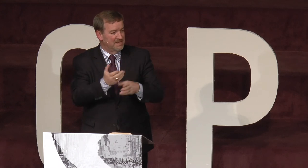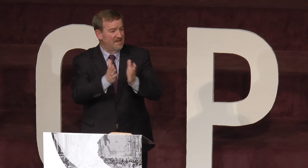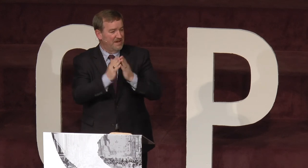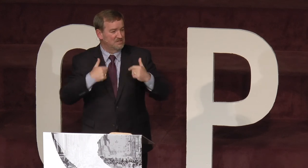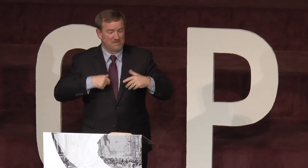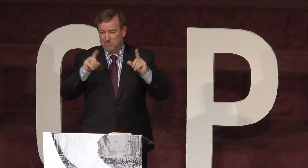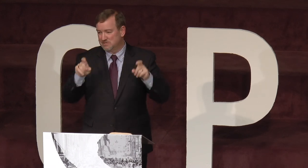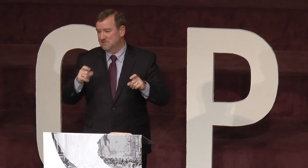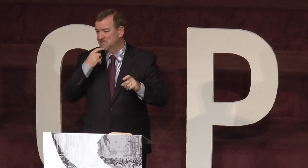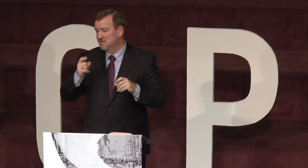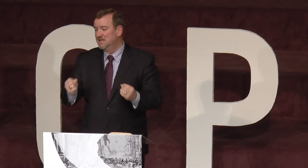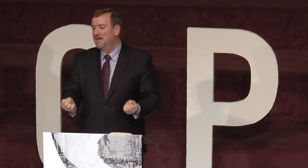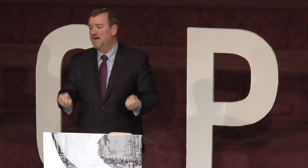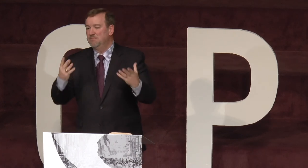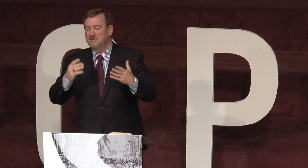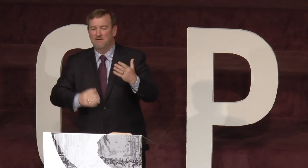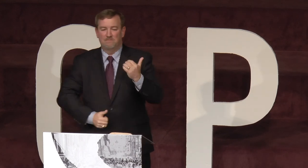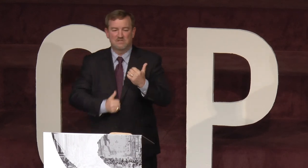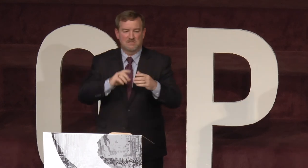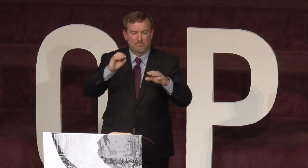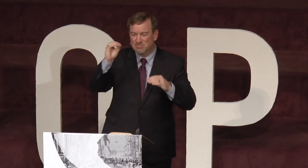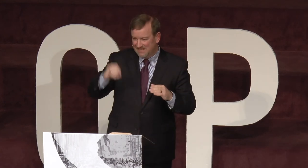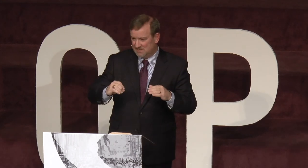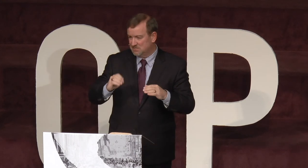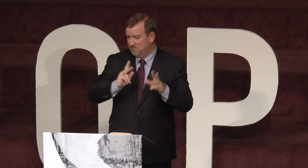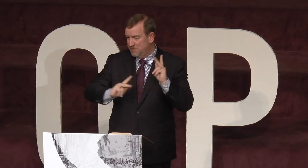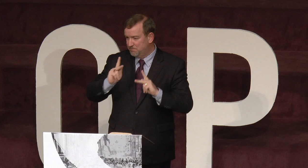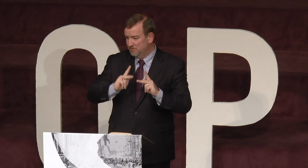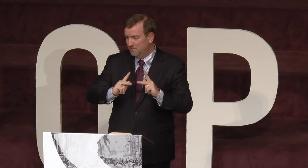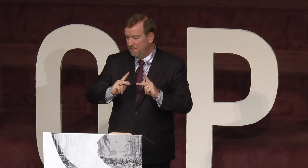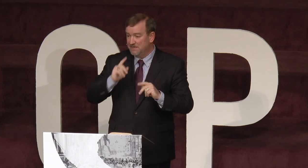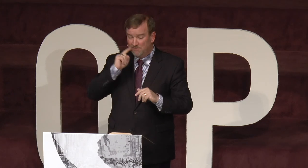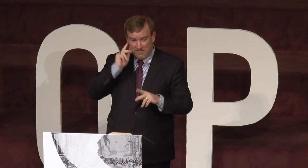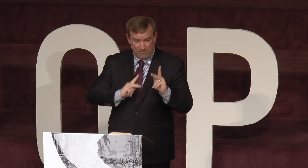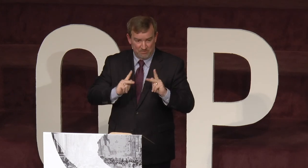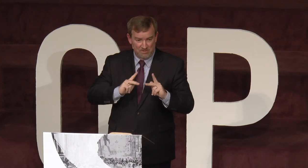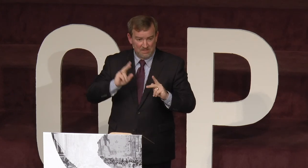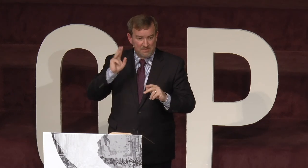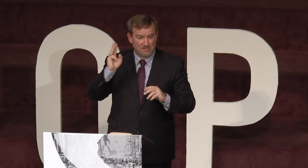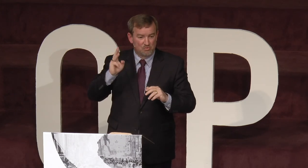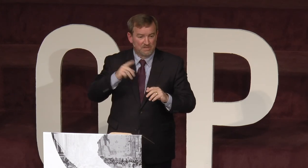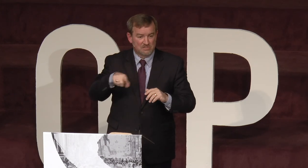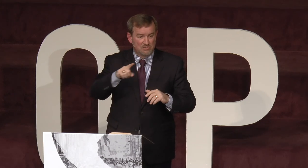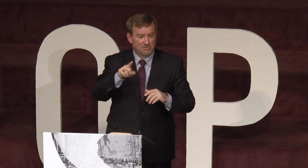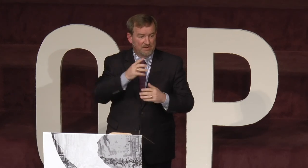have asked me a question. They said, how many, what's the percentage of people, deaf people, that you witness to that